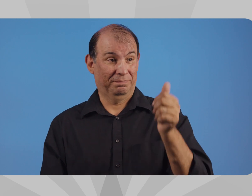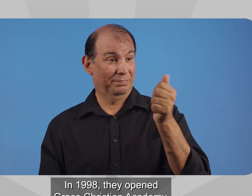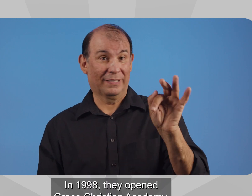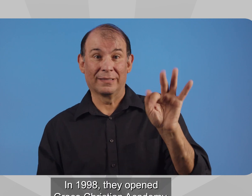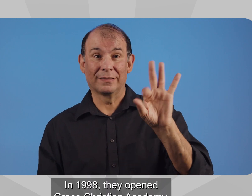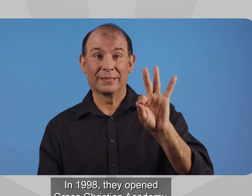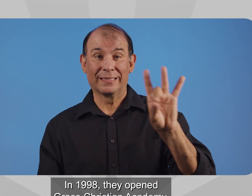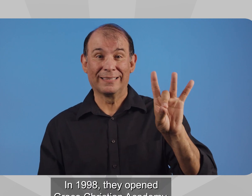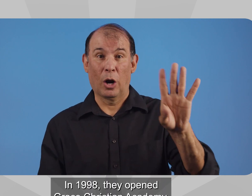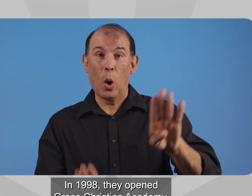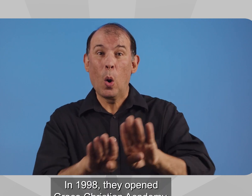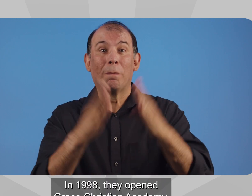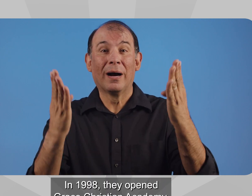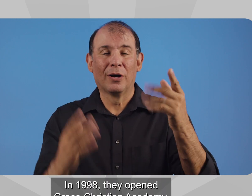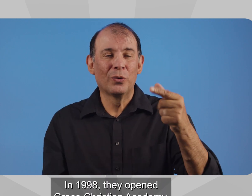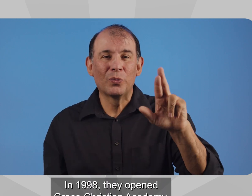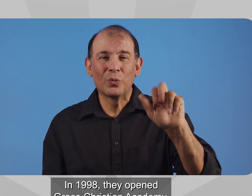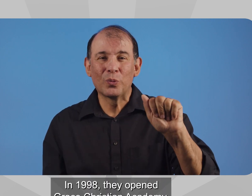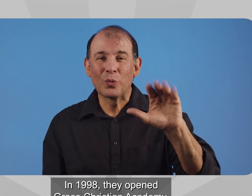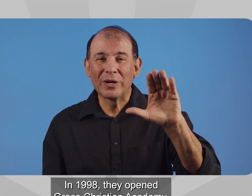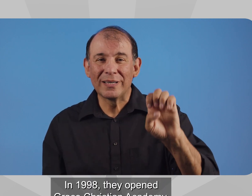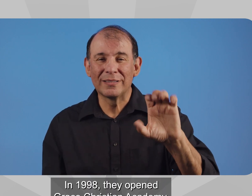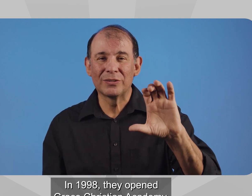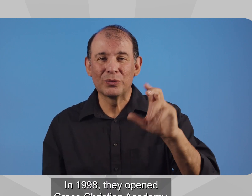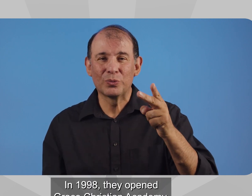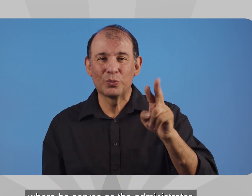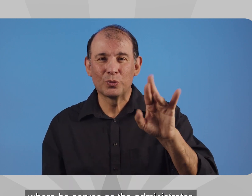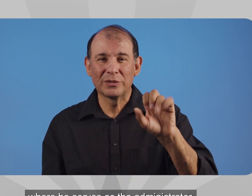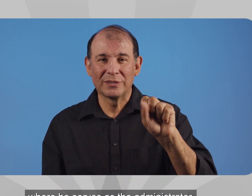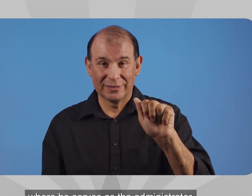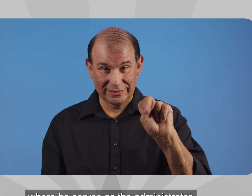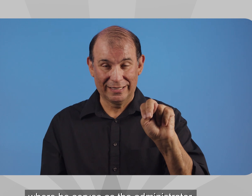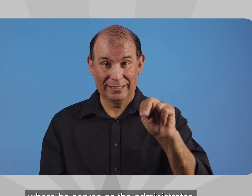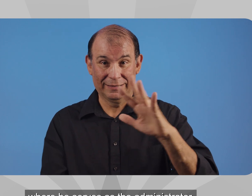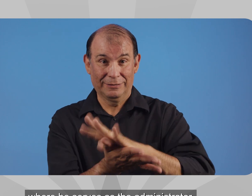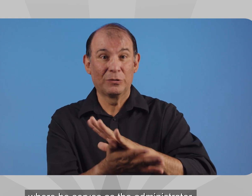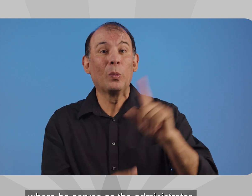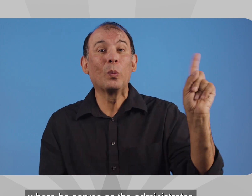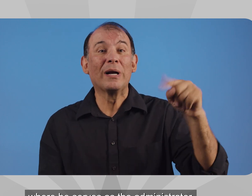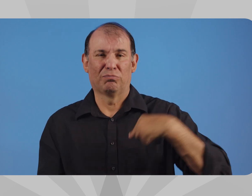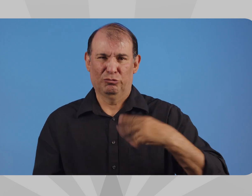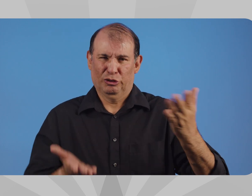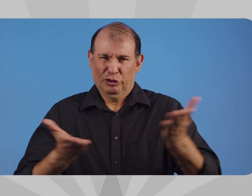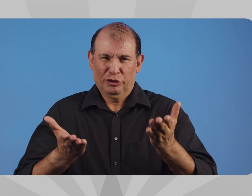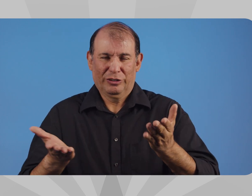In 1998, they opened Grace Christian Academy where he serves as the administrator.